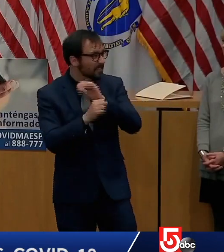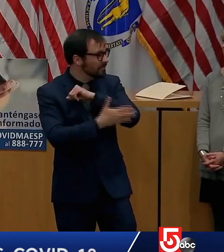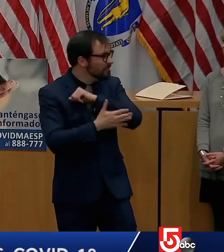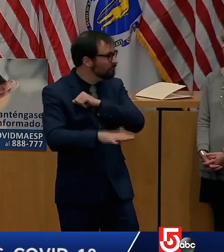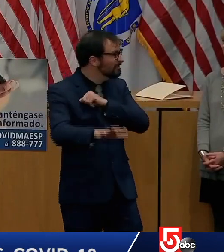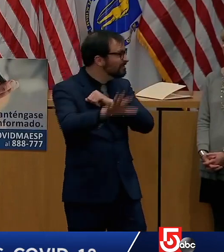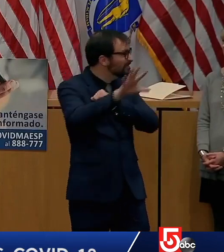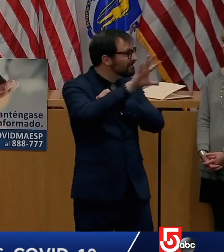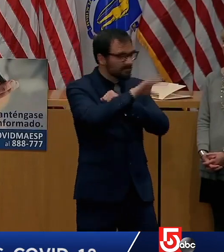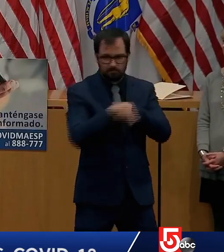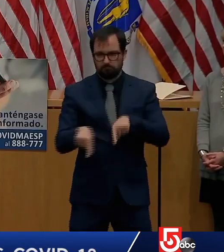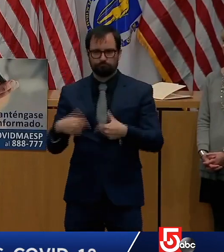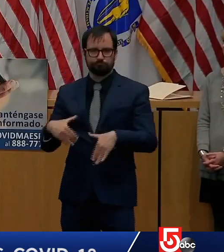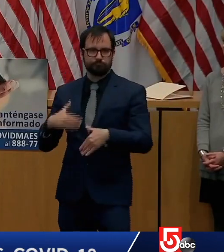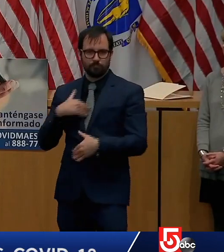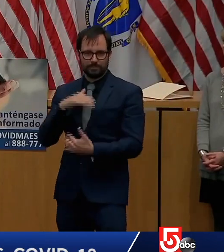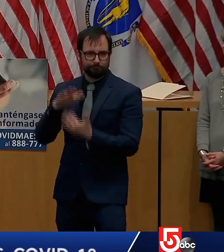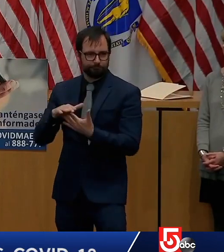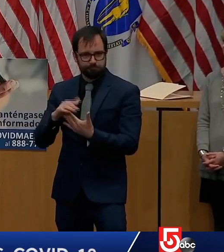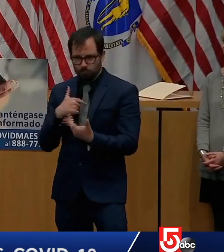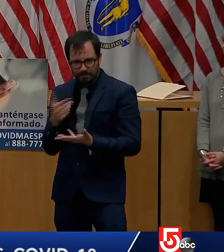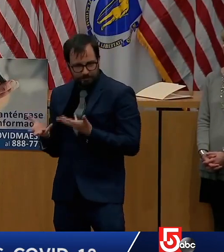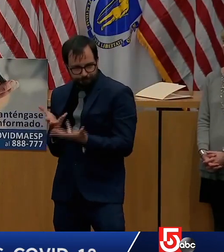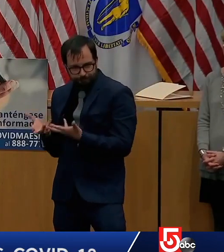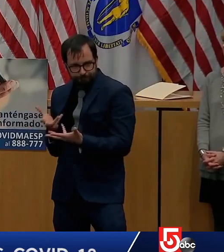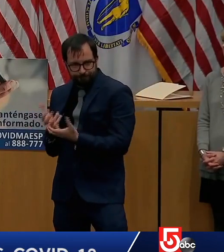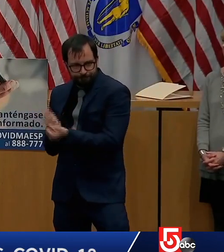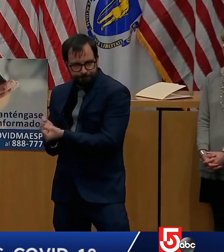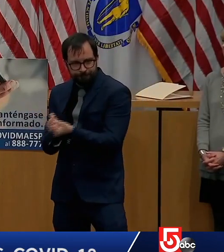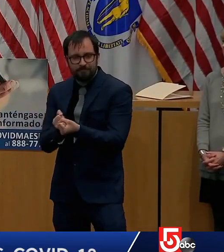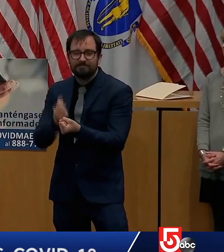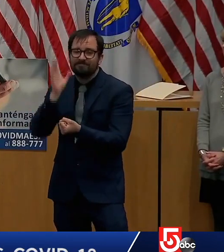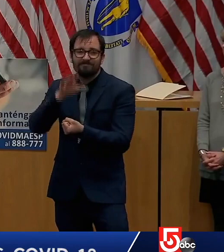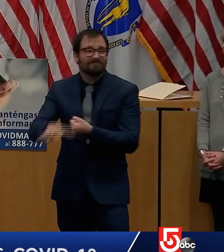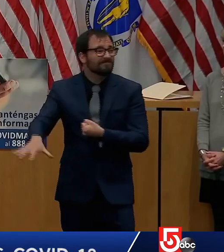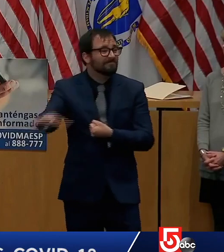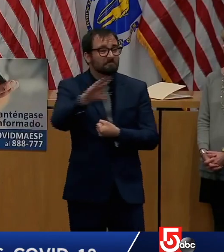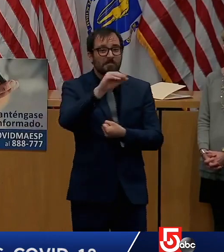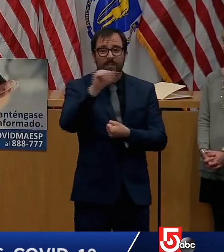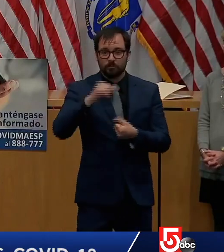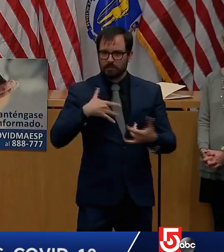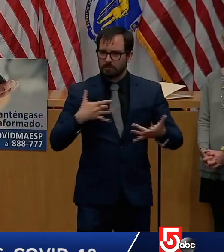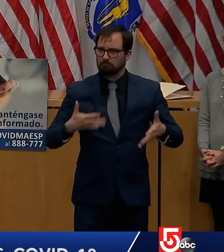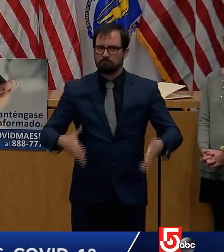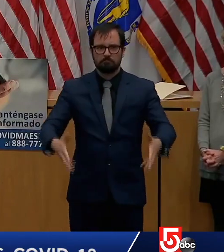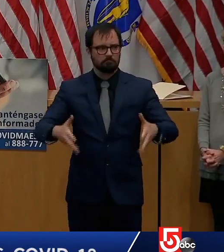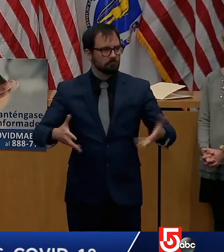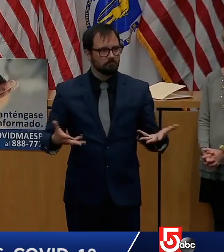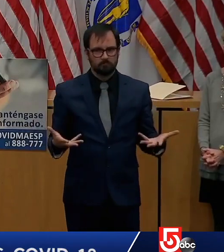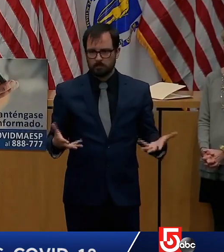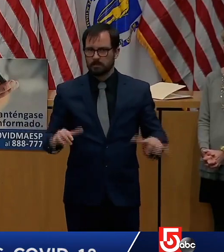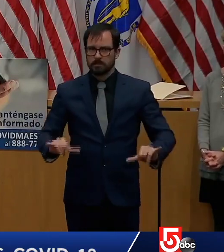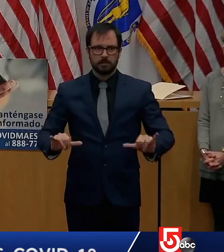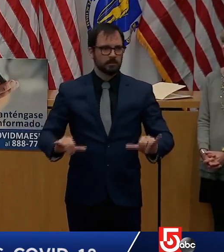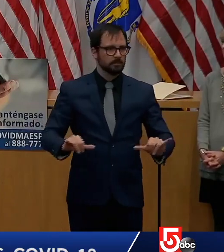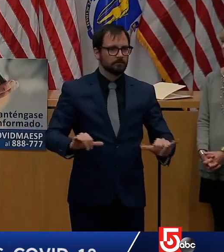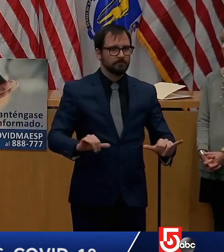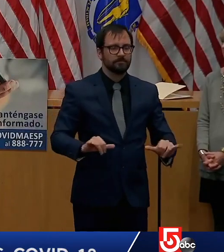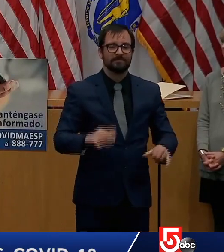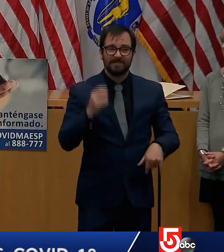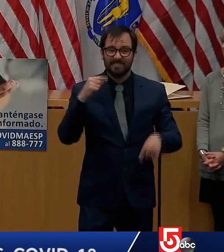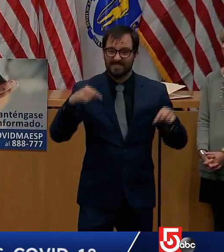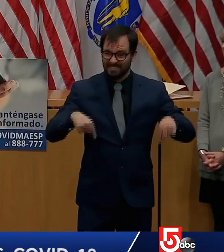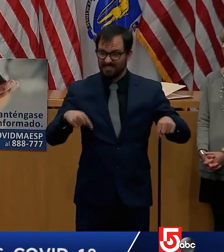But what people need to remember here is it is the public health issue associated with COVID-19 and the